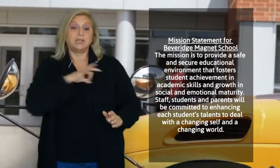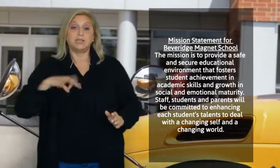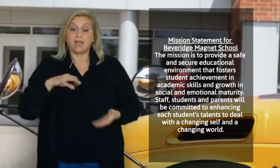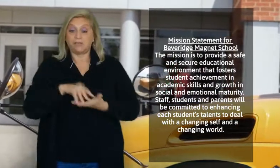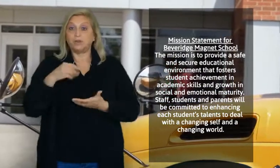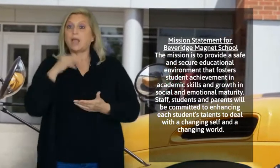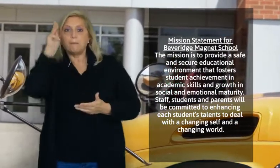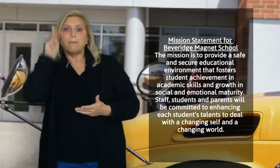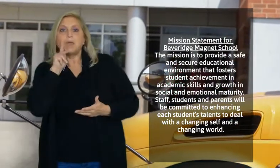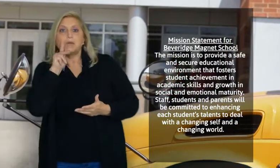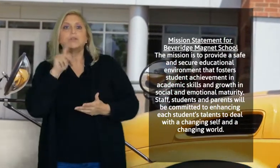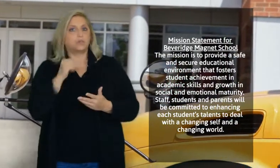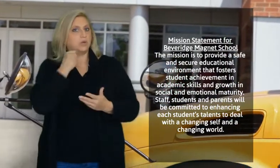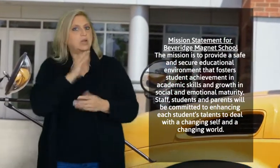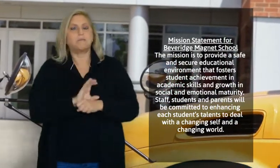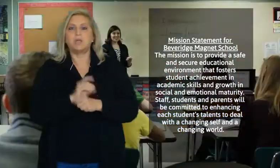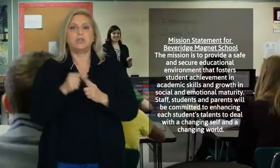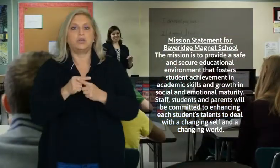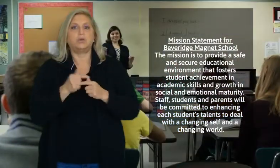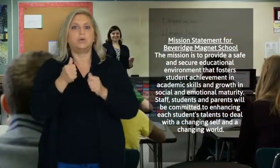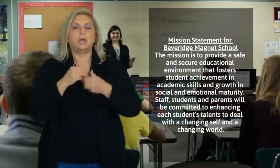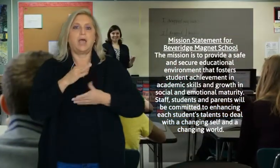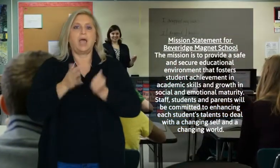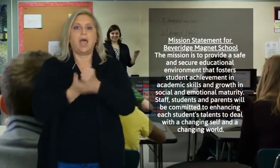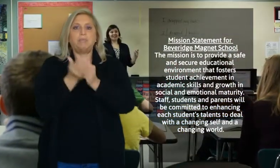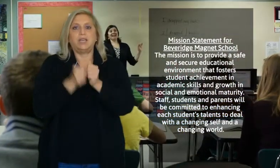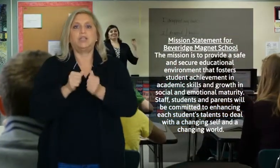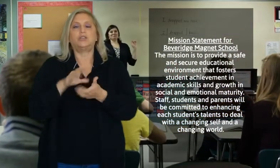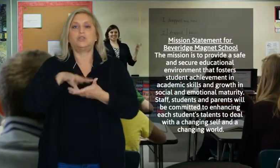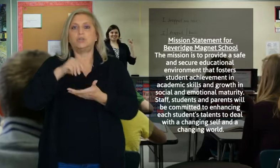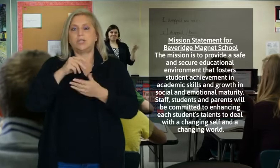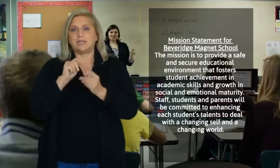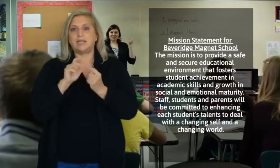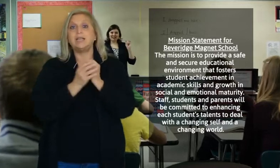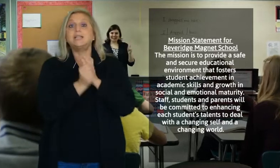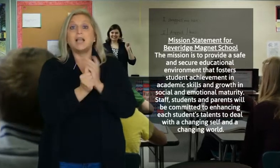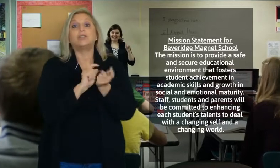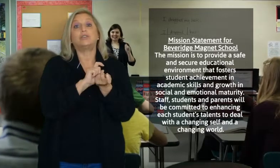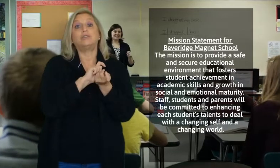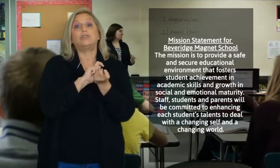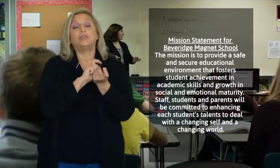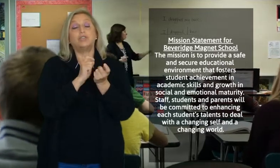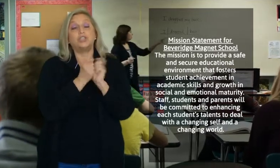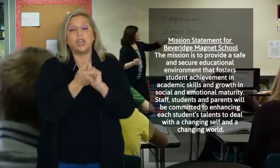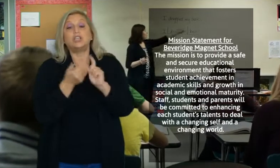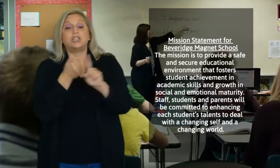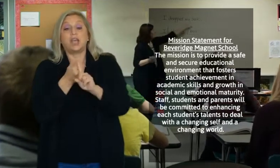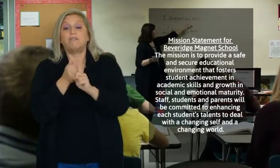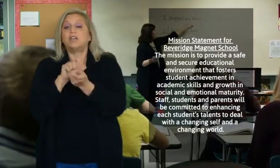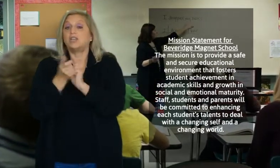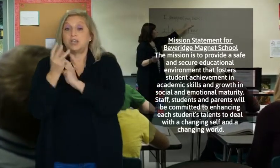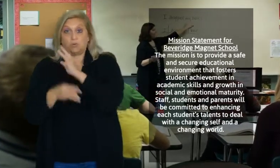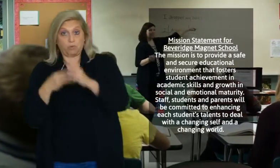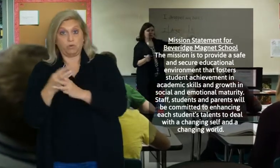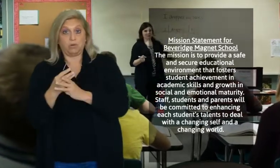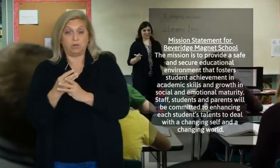Staff, students, and parents will be committed to enhancing each student's talents to deal with a changing self and a changing